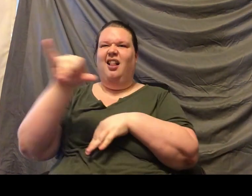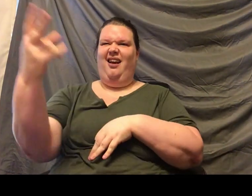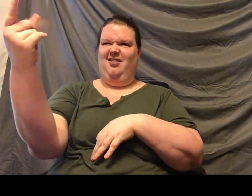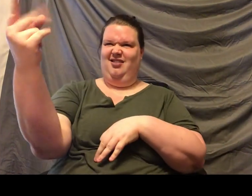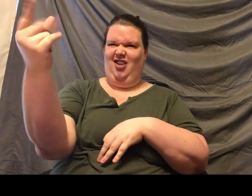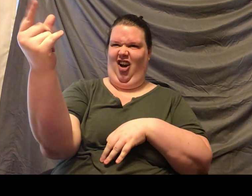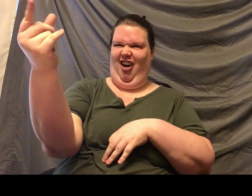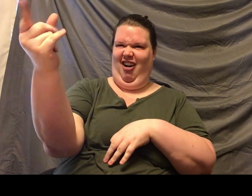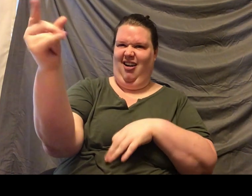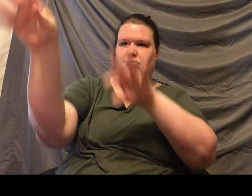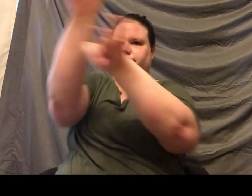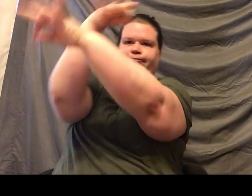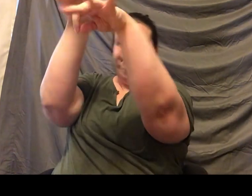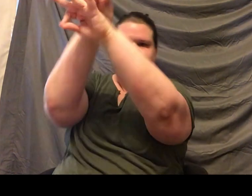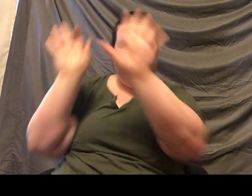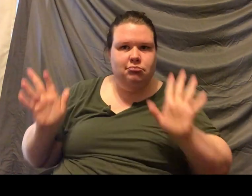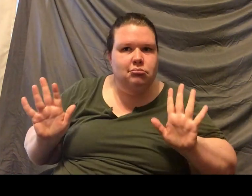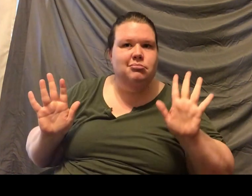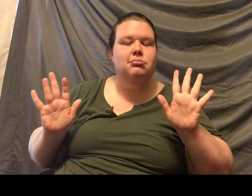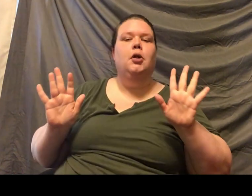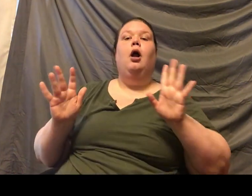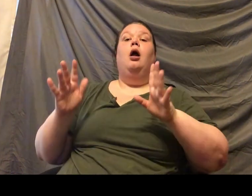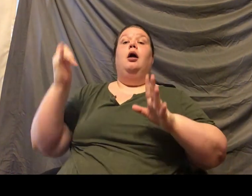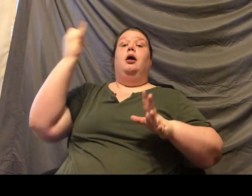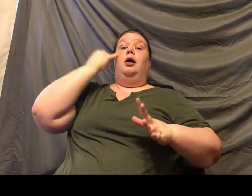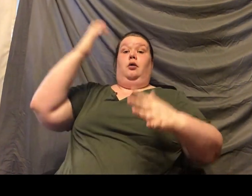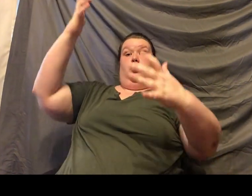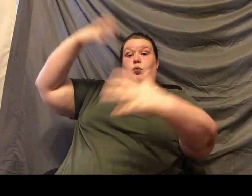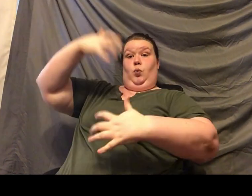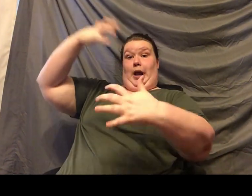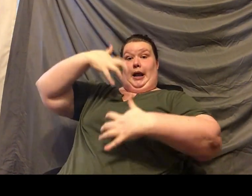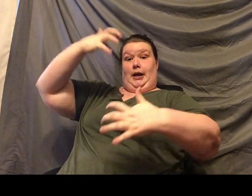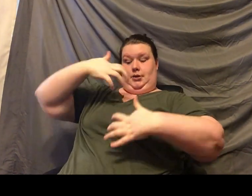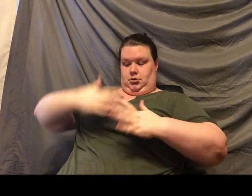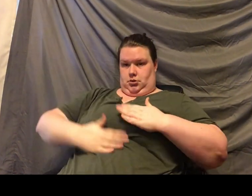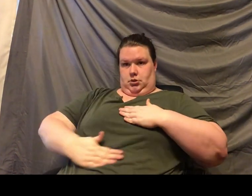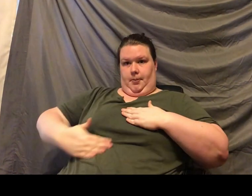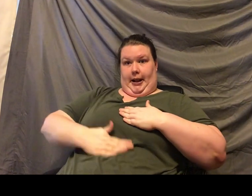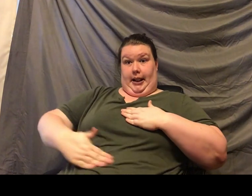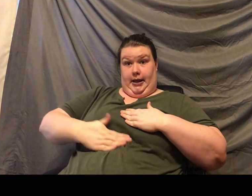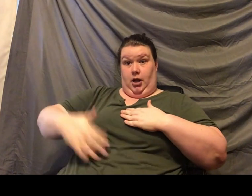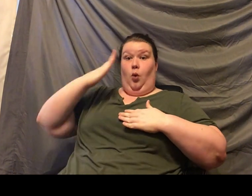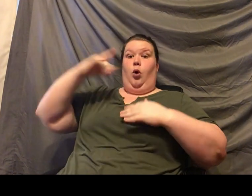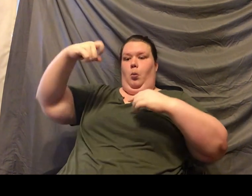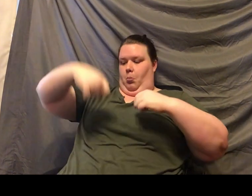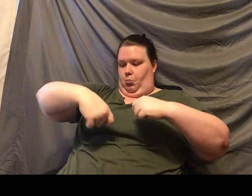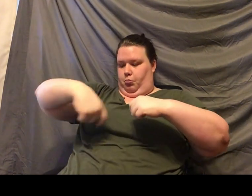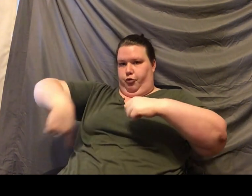of nice because it's got a built-in defense system where whenever it rains on his belly, it's going to roll right off so that he himself is not getting wet